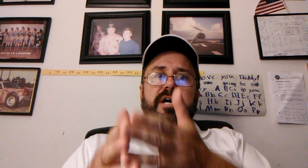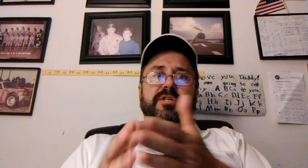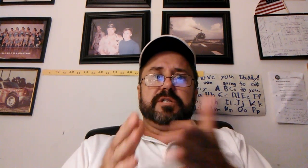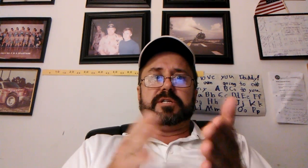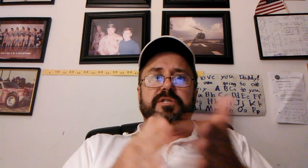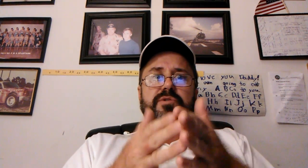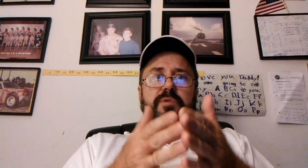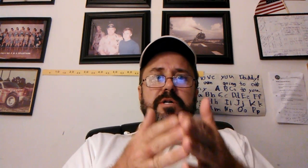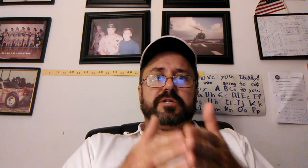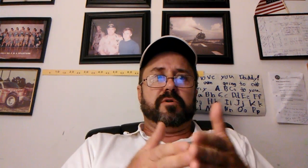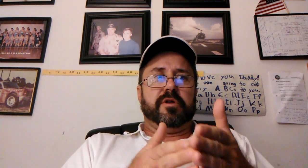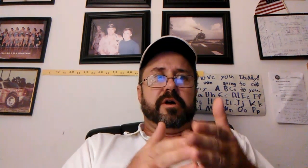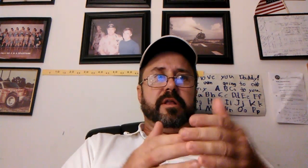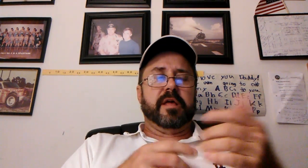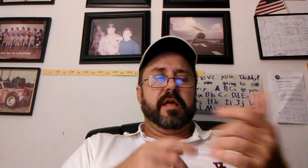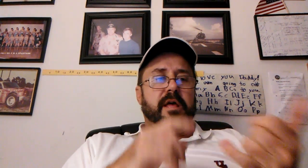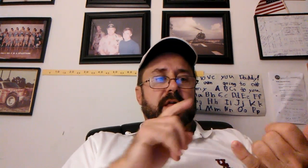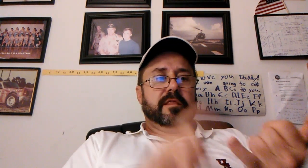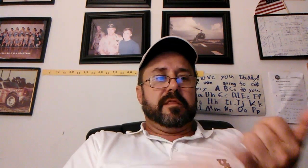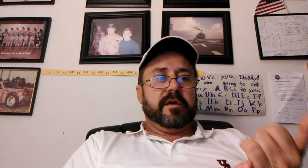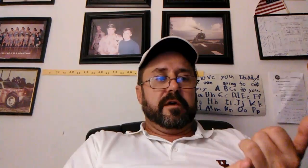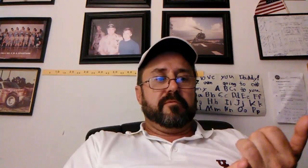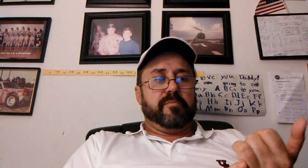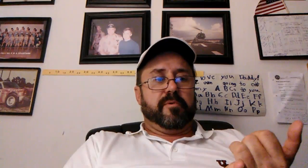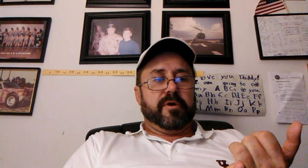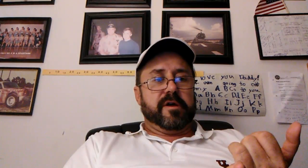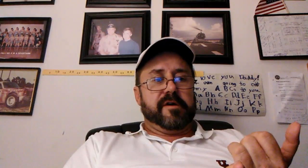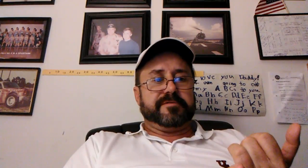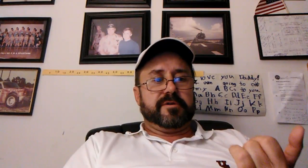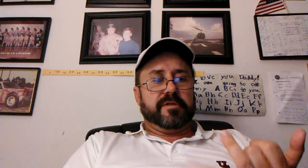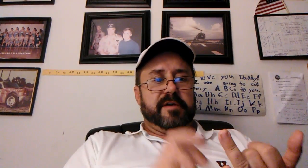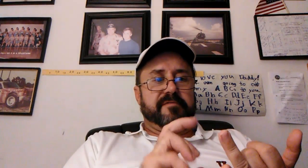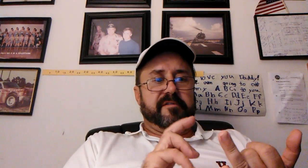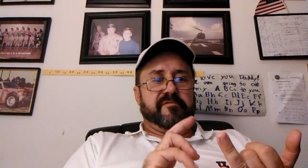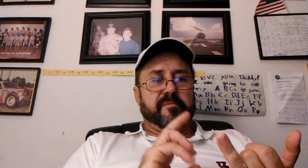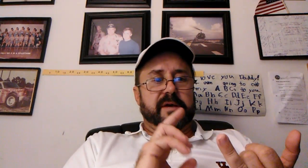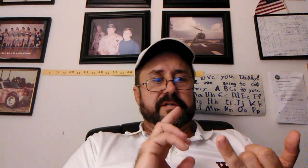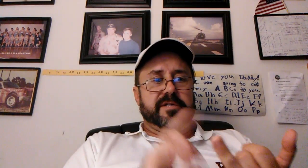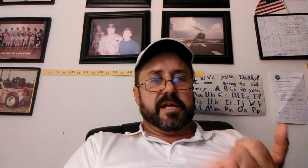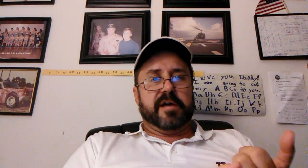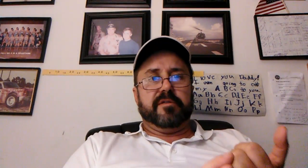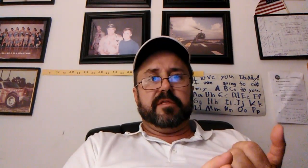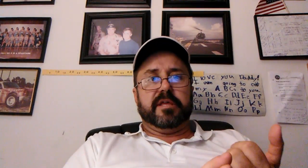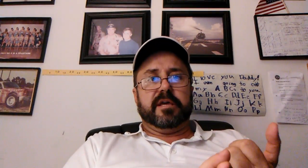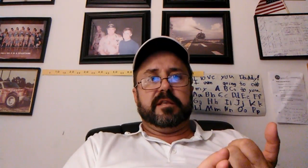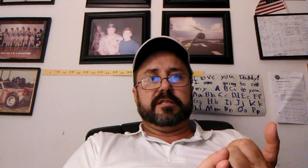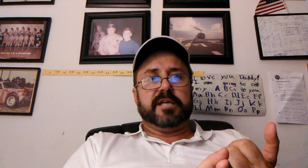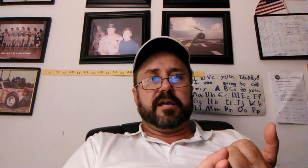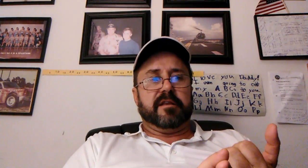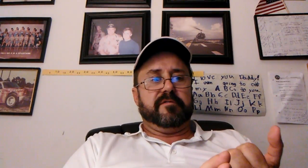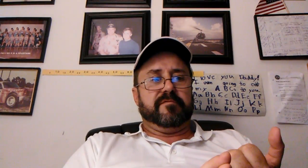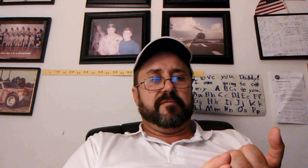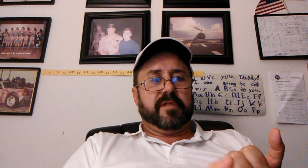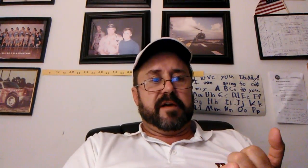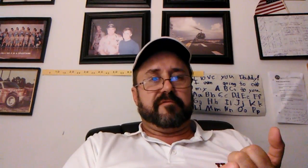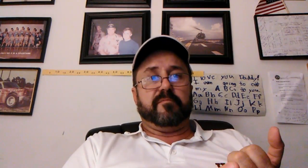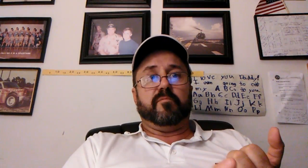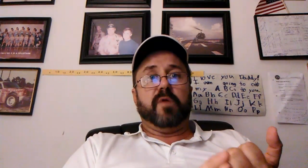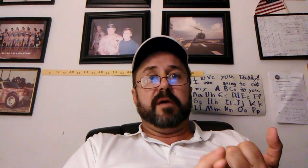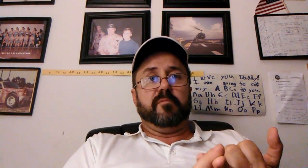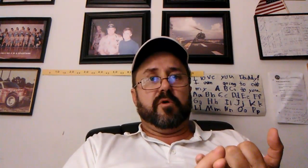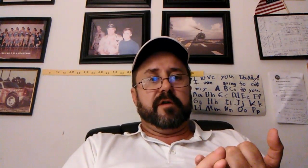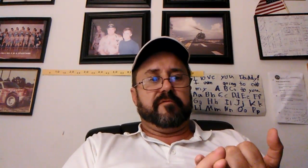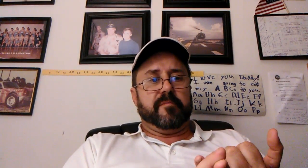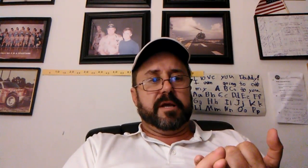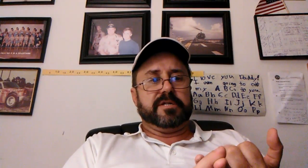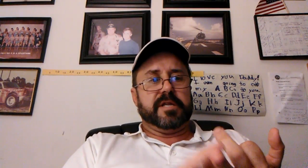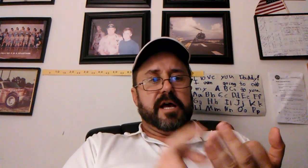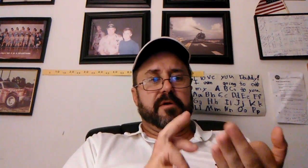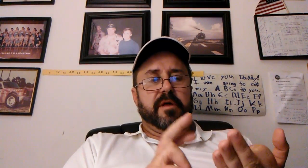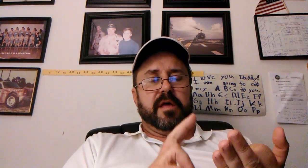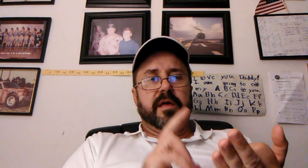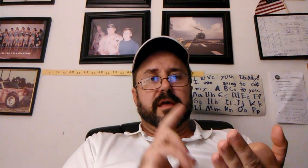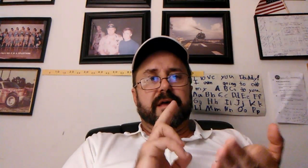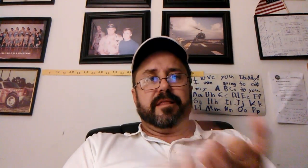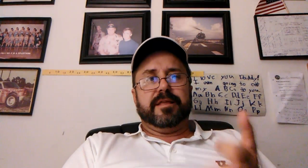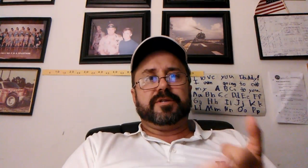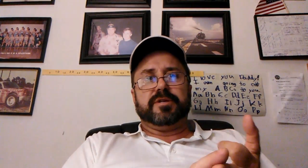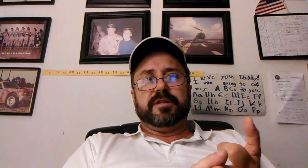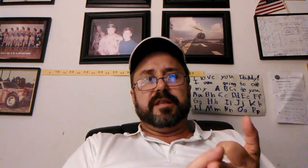judge, this is what's going on. The reporting officer left information out. The detective left way more information out. This should